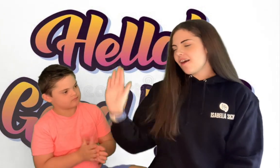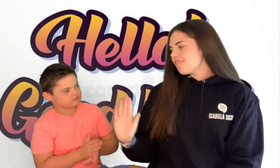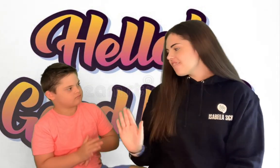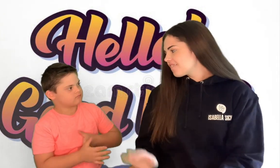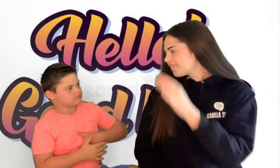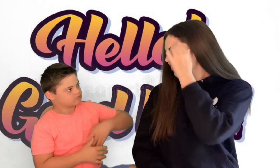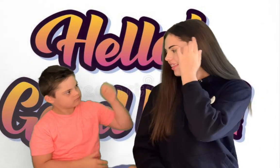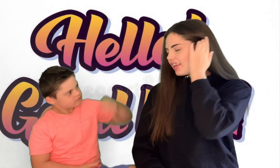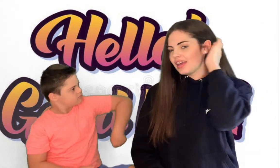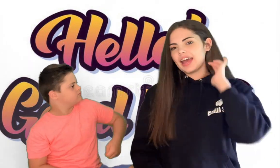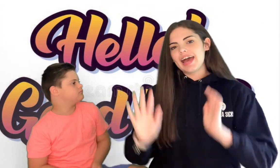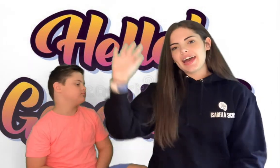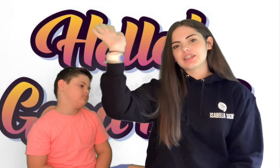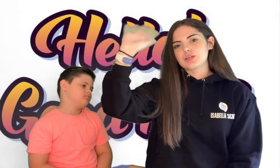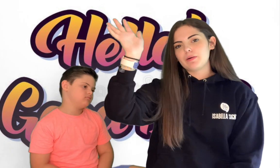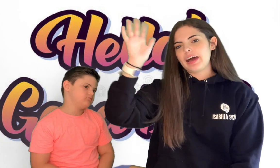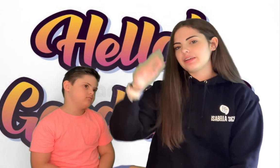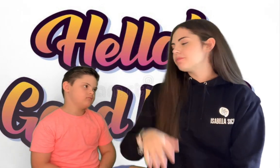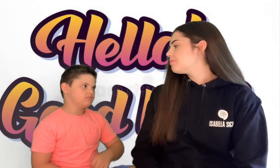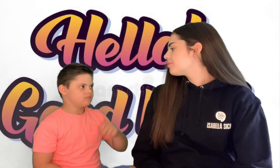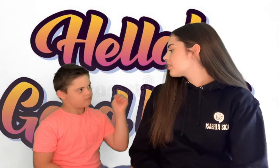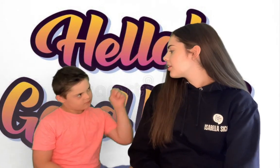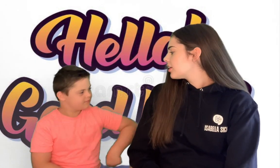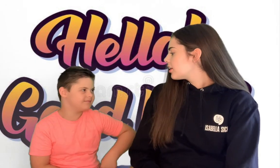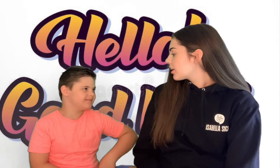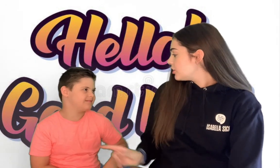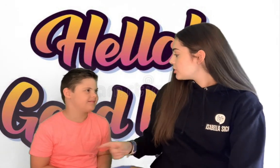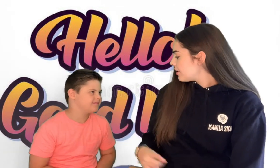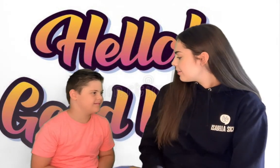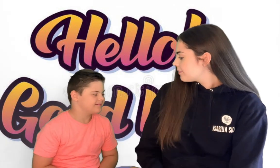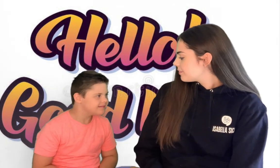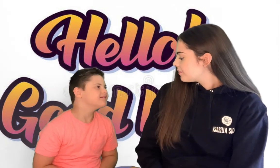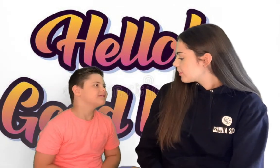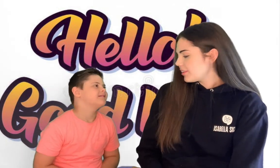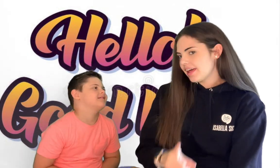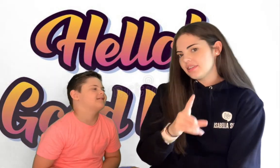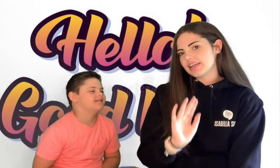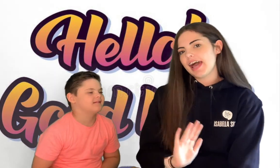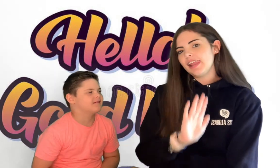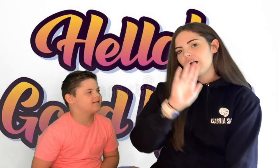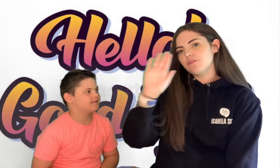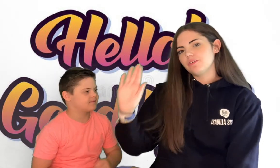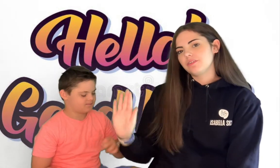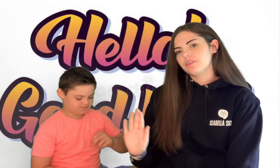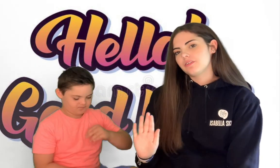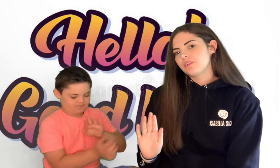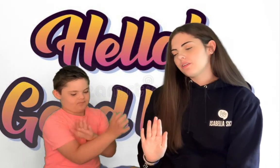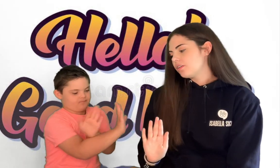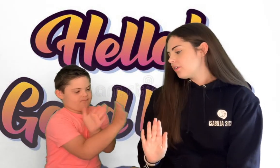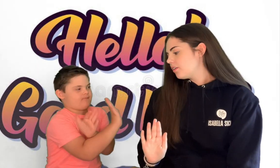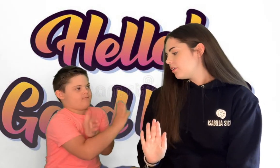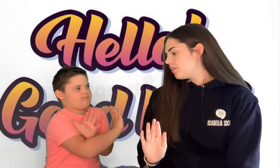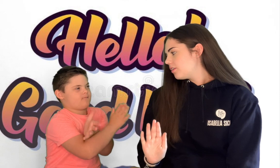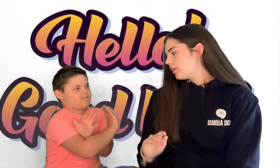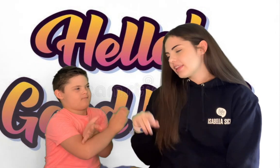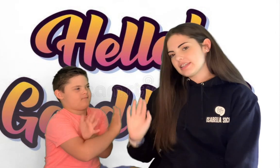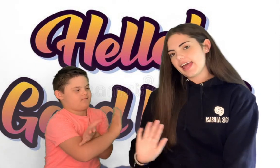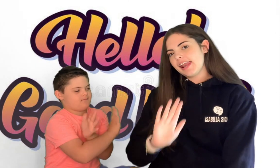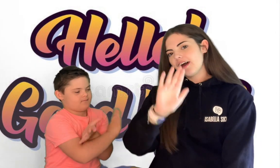and goodbye can you do it come on then say hello like this hello